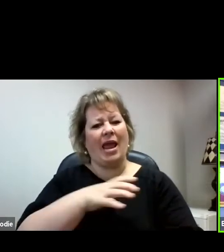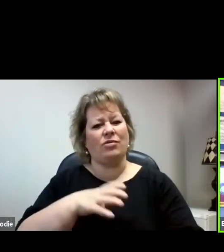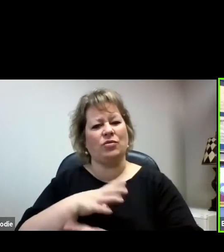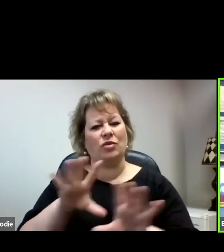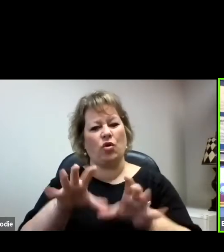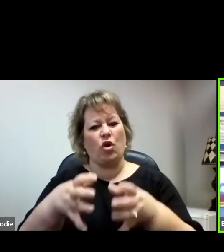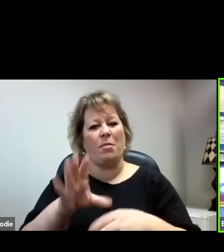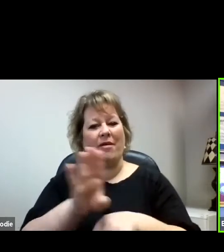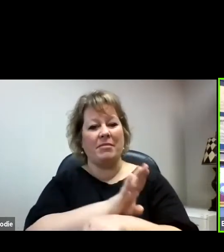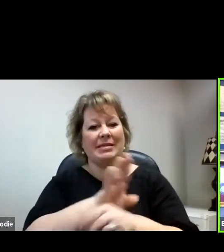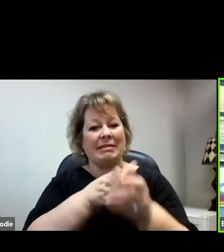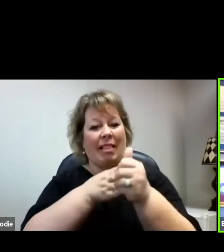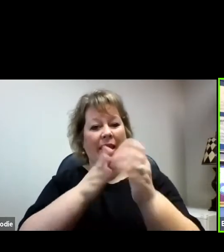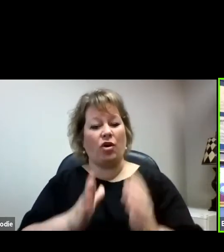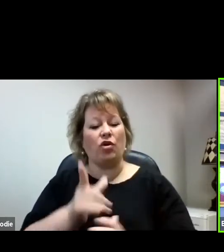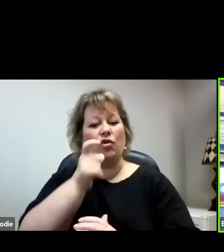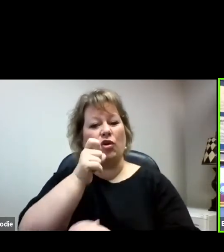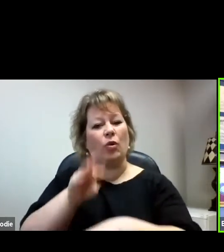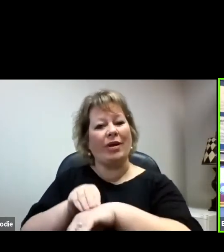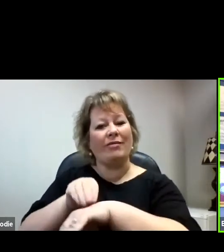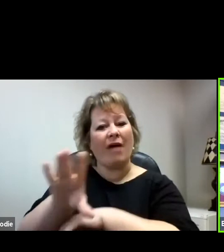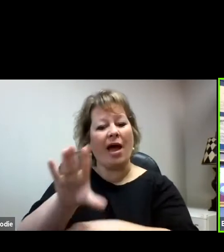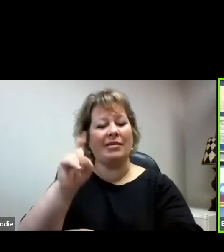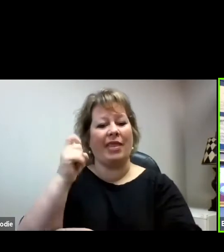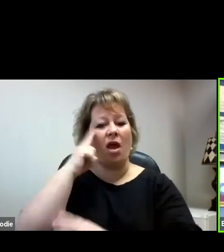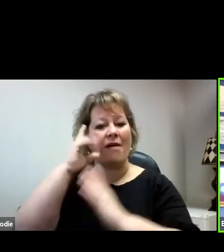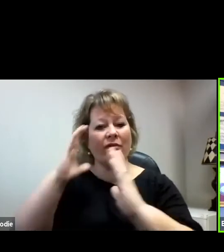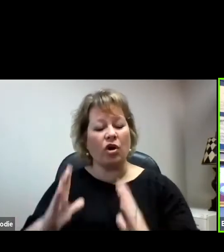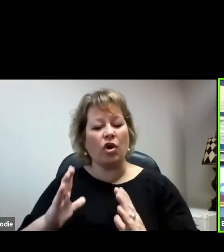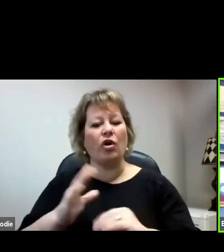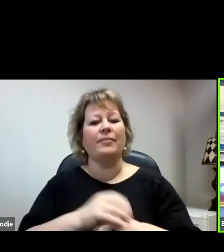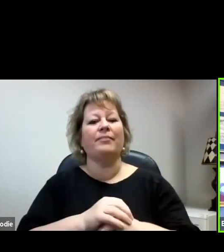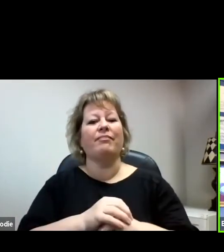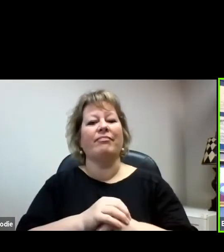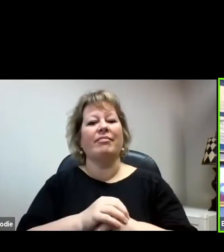leaders who advise the governor, the legislative leadership,